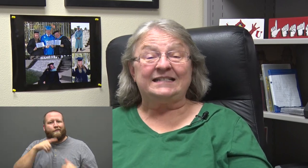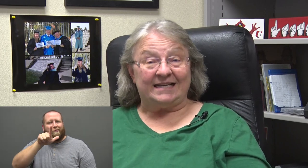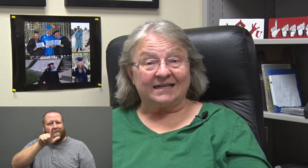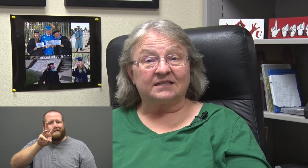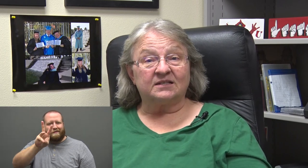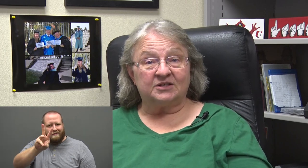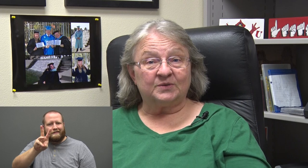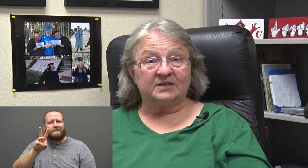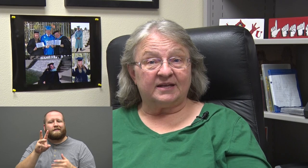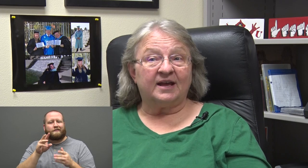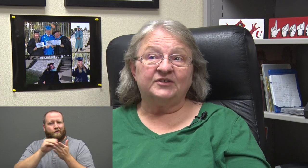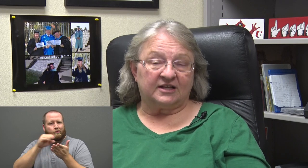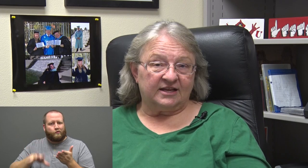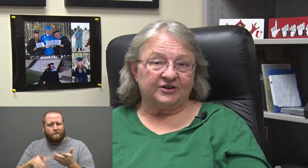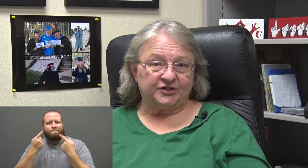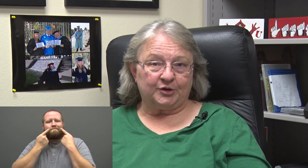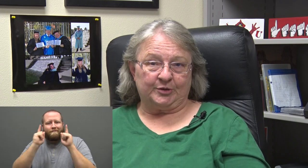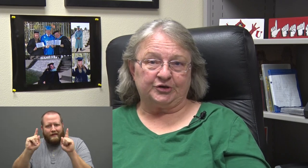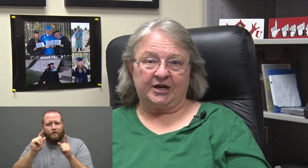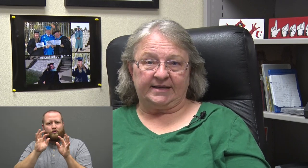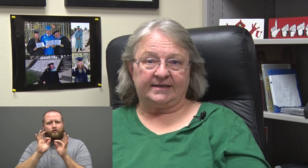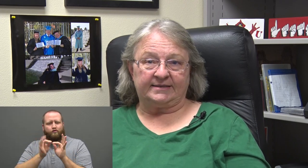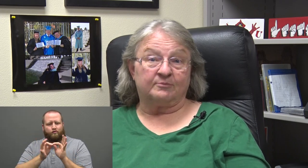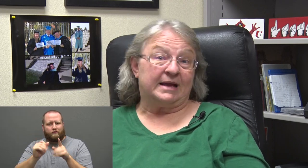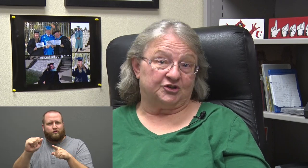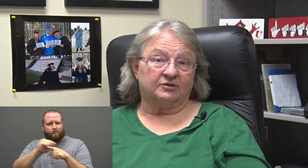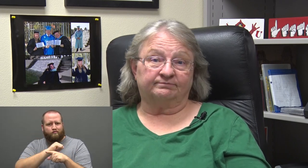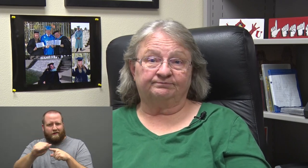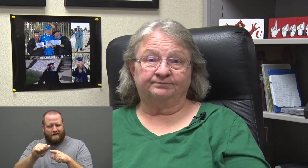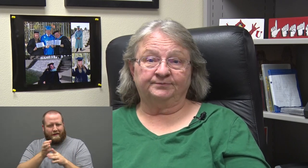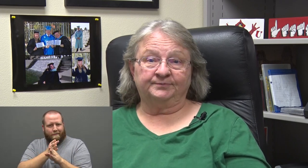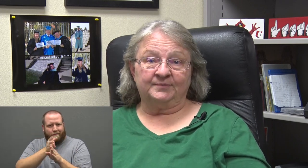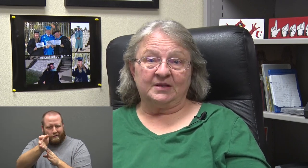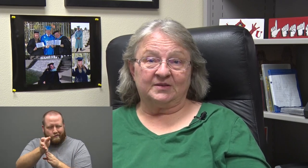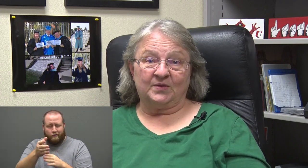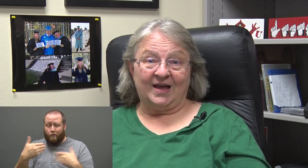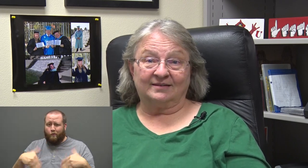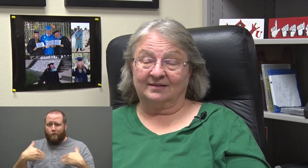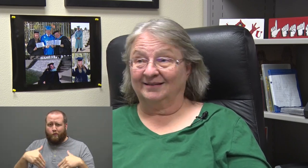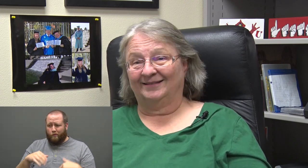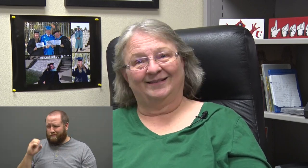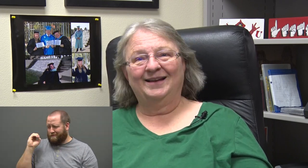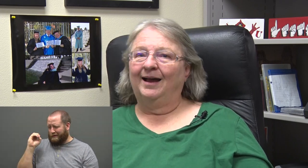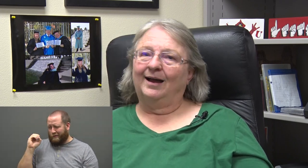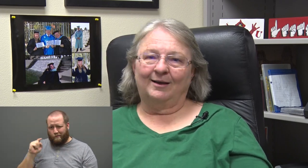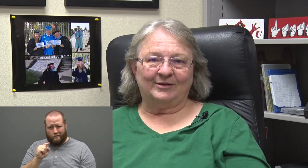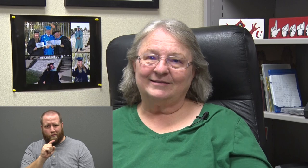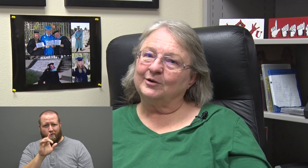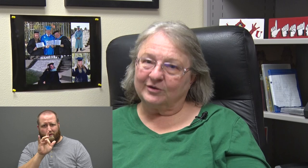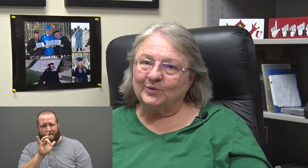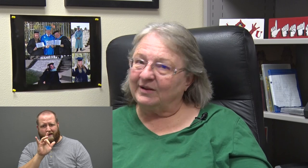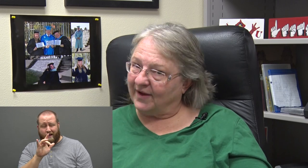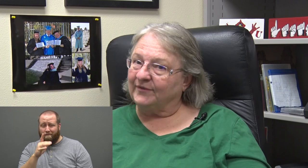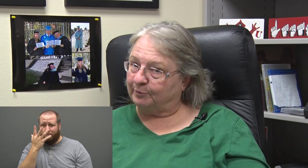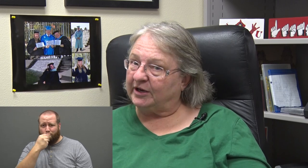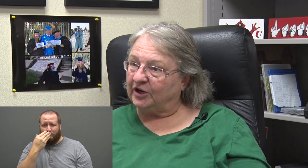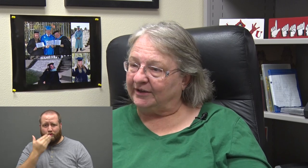students that have declared interpreter training as their major. So that's, I mean, zero to 25 is pretty good.